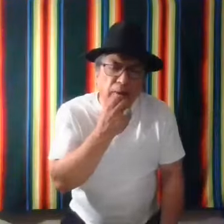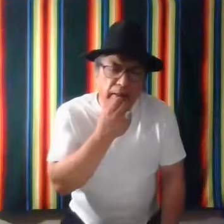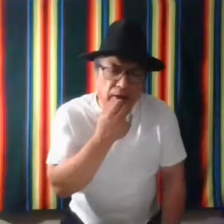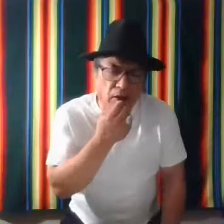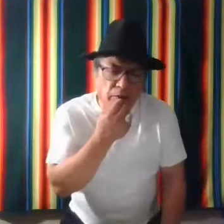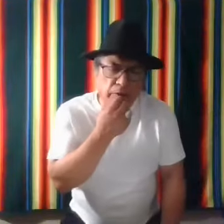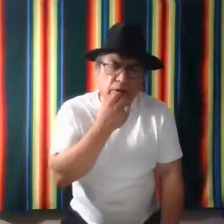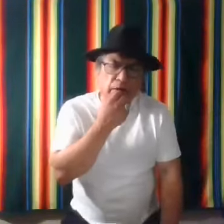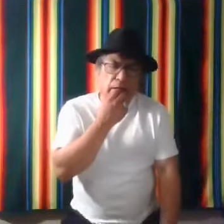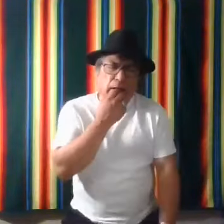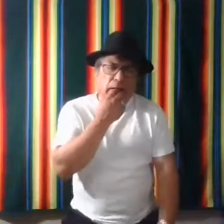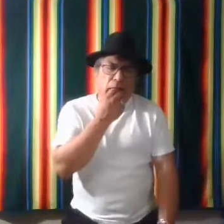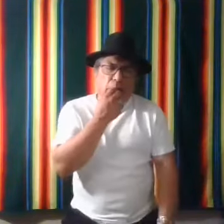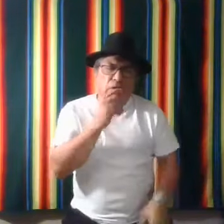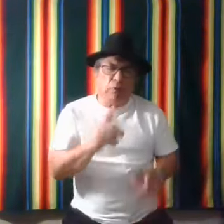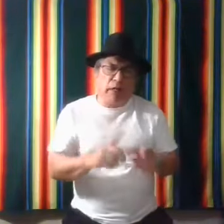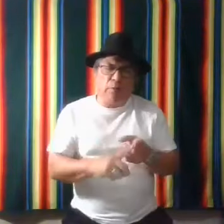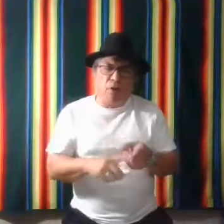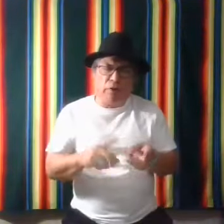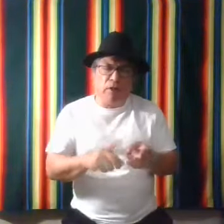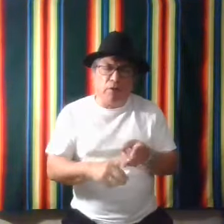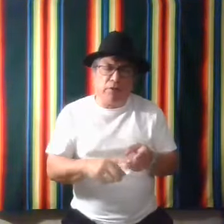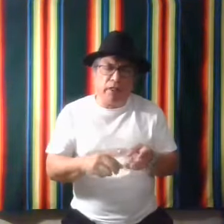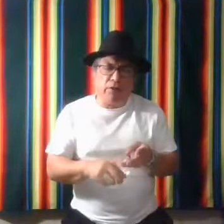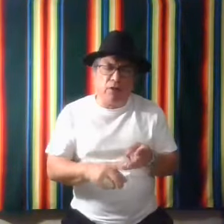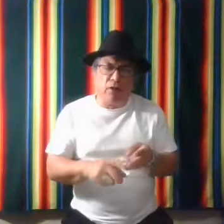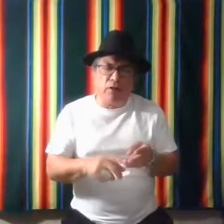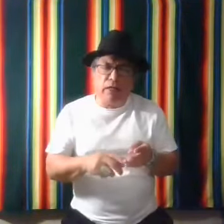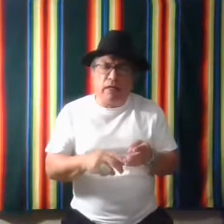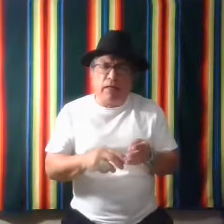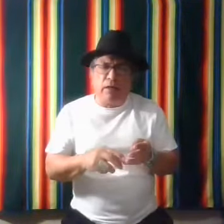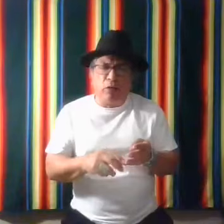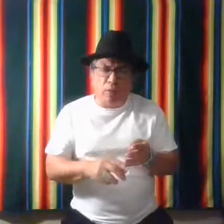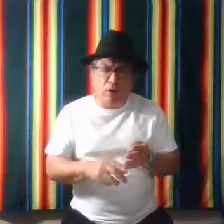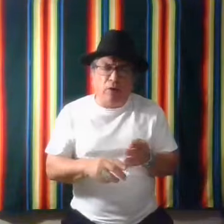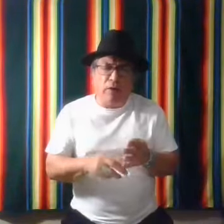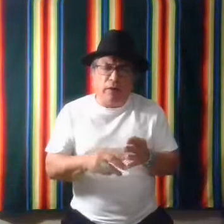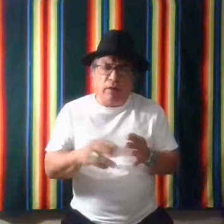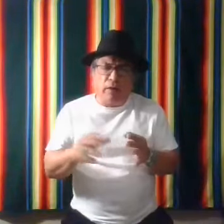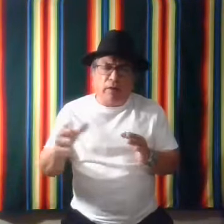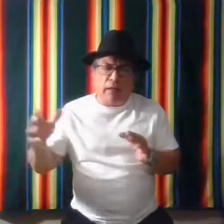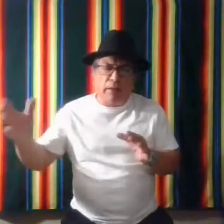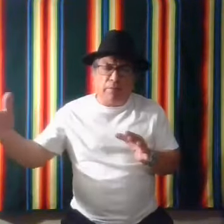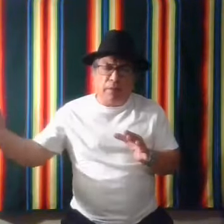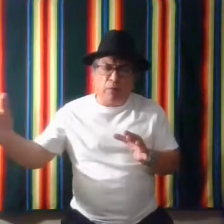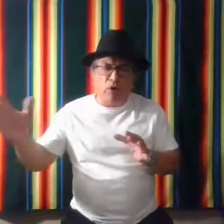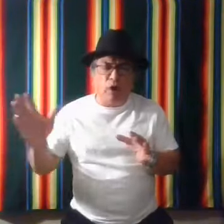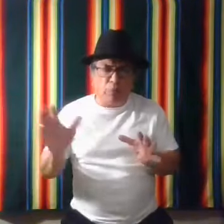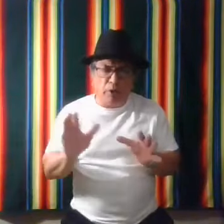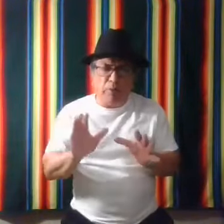at that conference, because we had Ponca and Osage call, uh, Kwapaw, um, and we're all pretty much